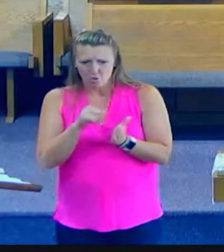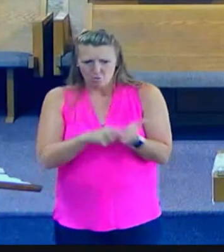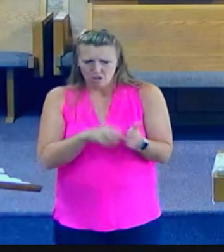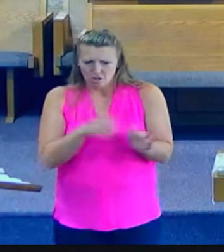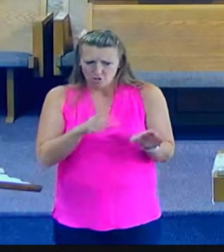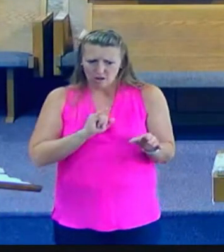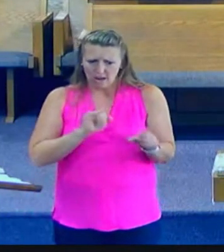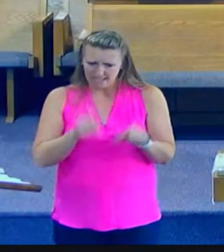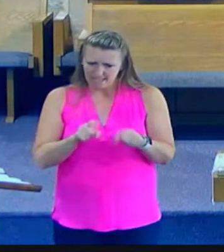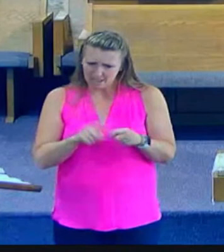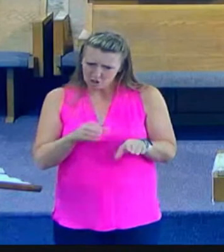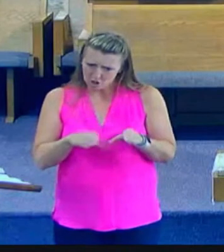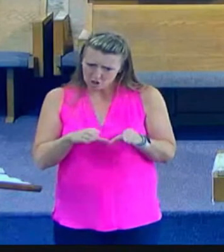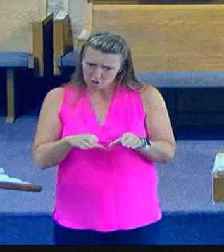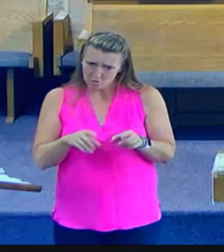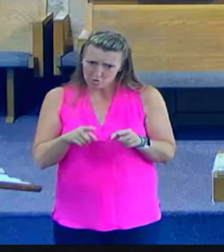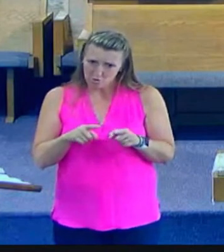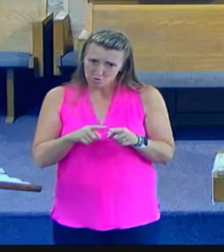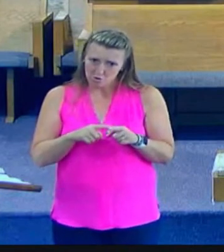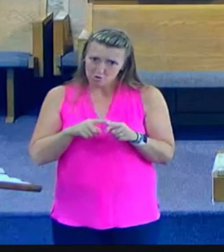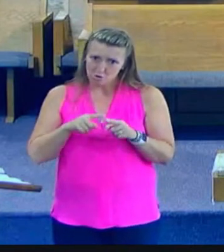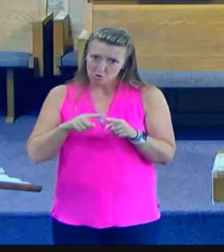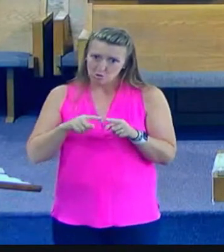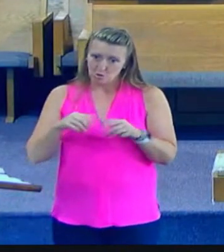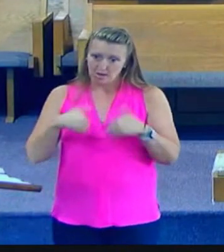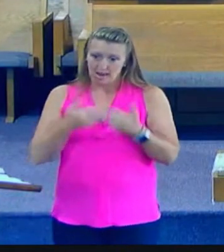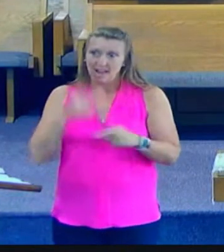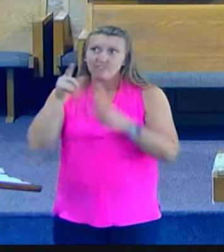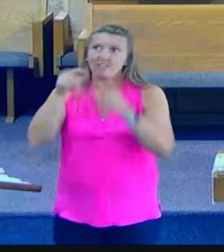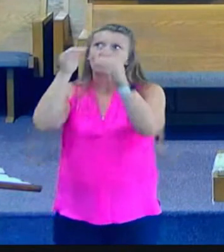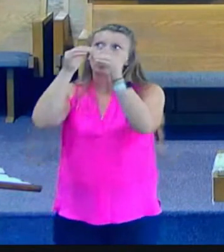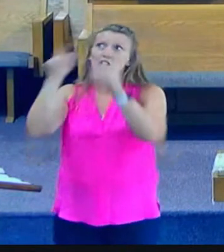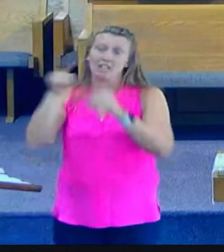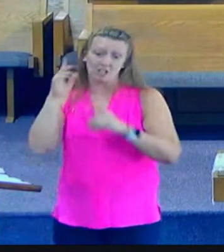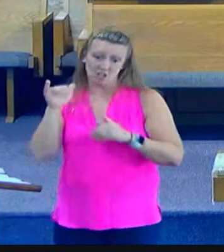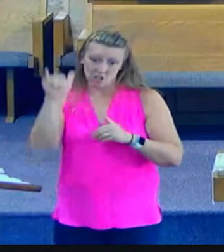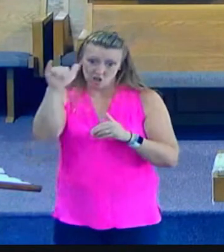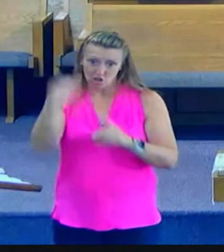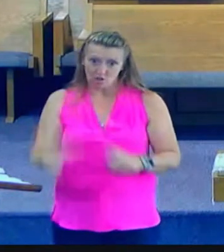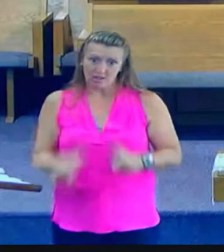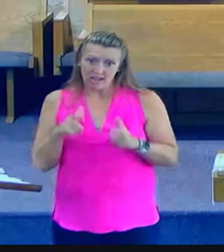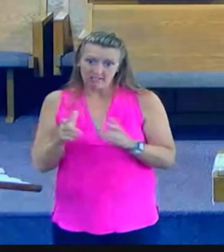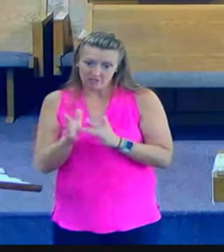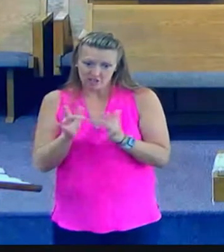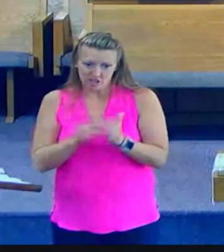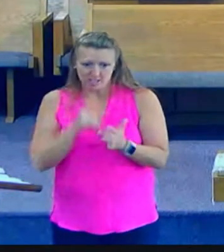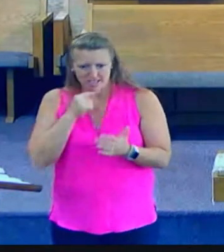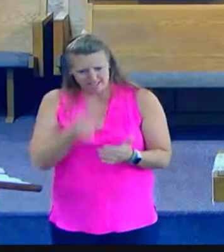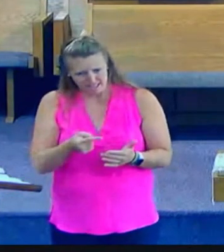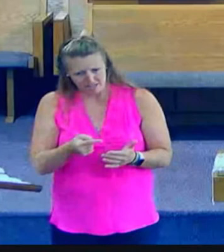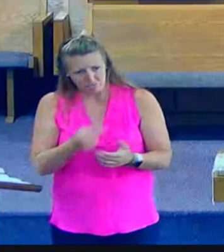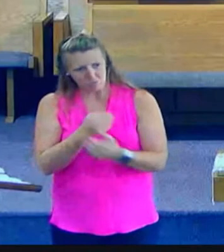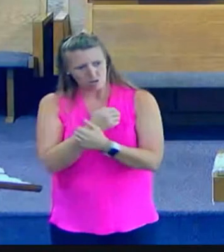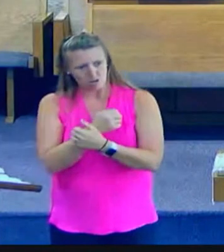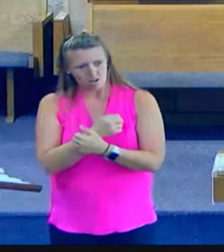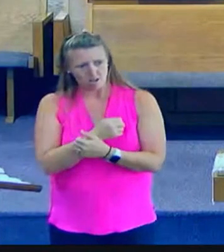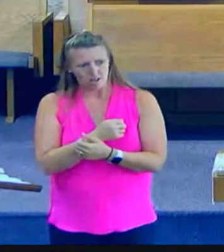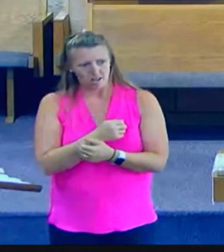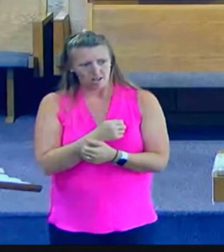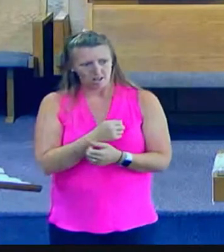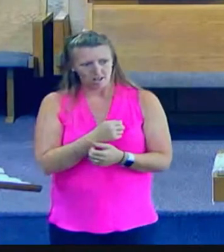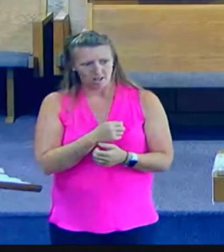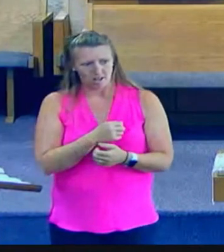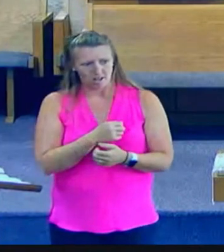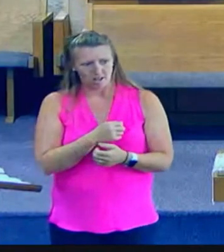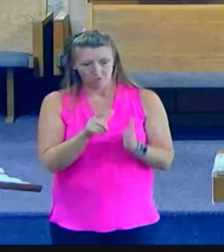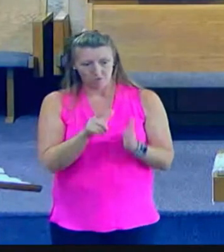law. We'll love the Lord your God with all your heart, soul, mind, strength, your whole being, and your neighbor as yourself. And Jesus says, great, you